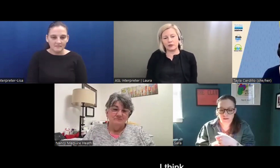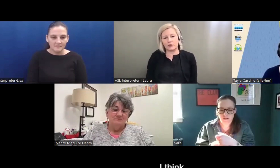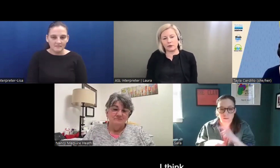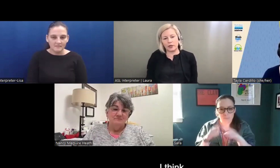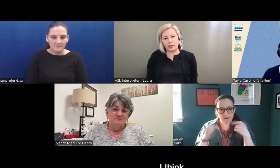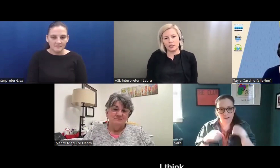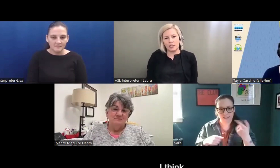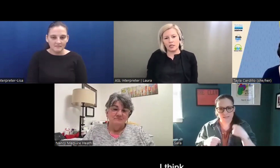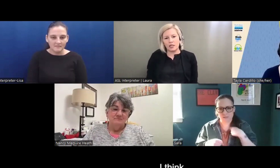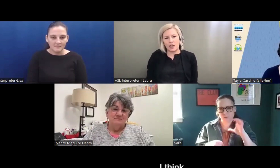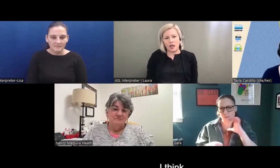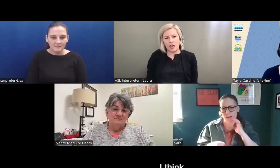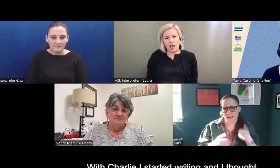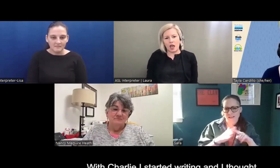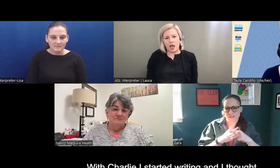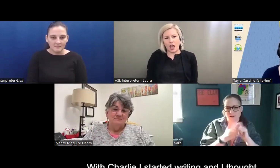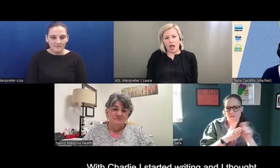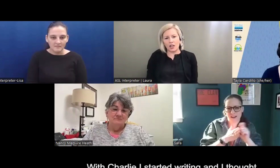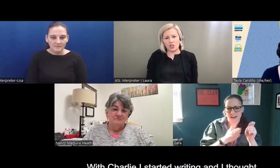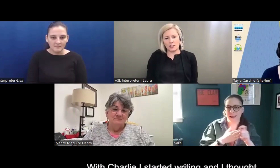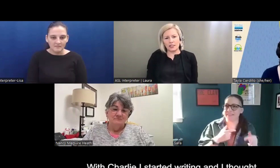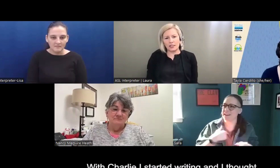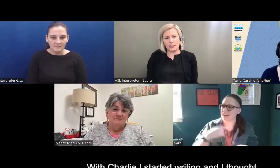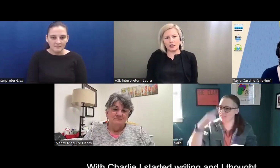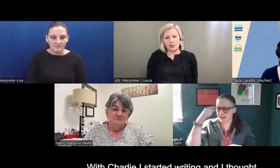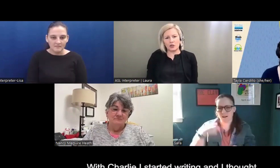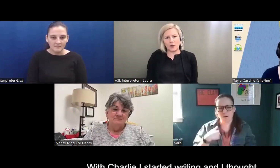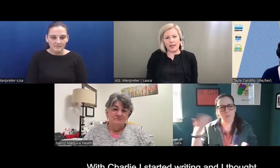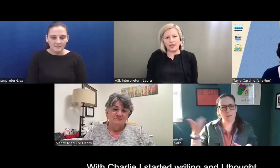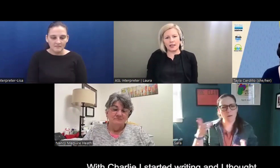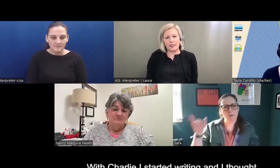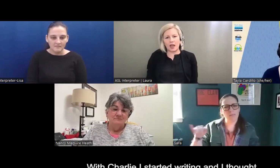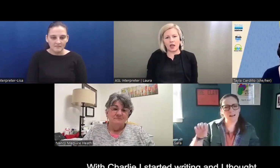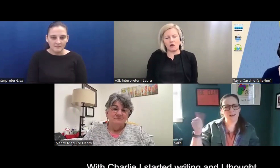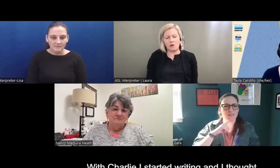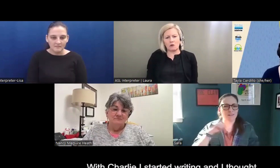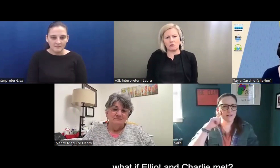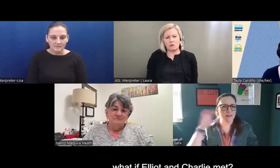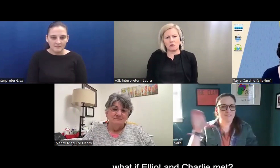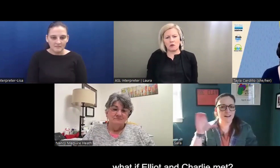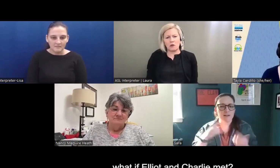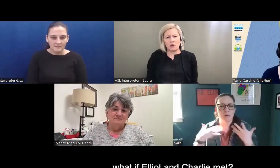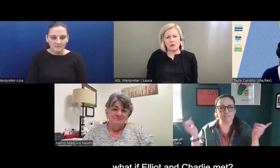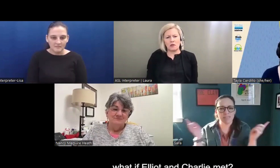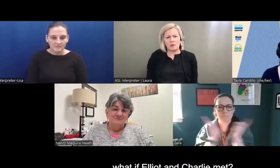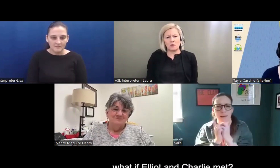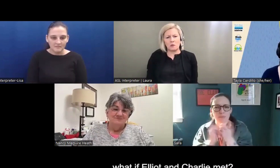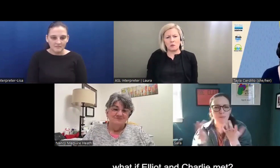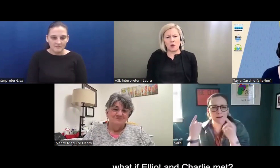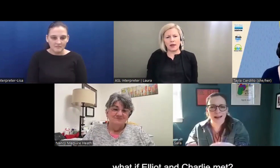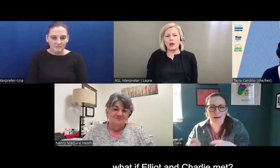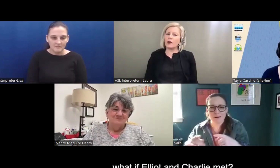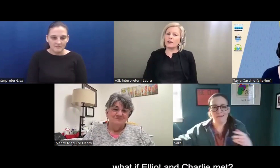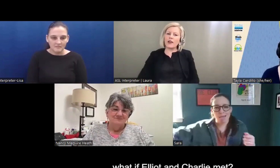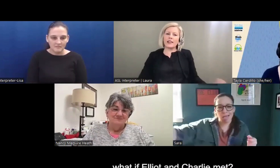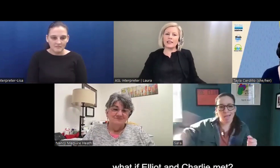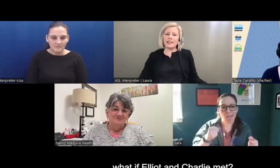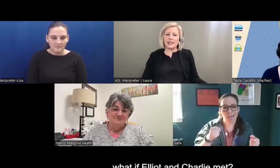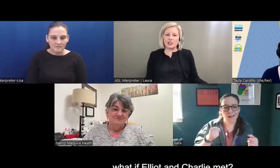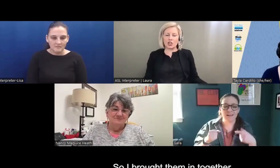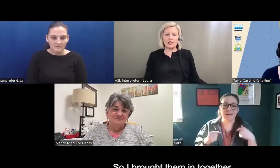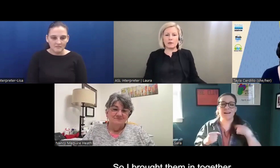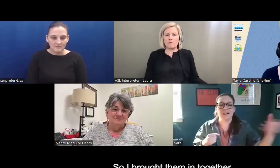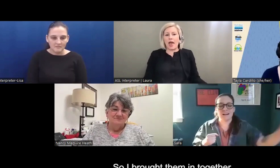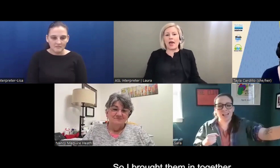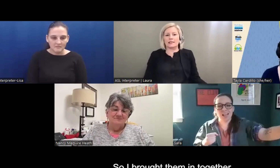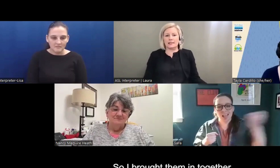get rid of, but Charlie, I started writing and I thought, oh, why not? What if Elliot